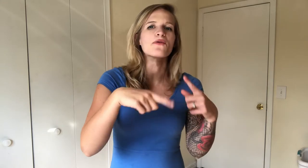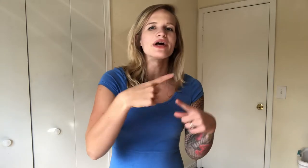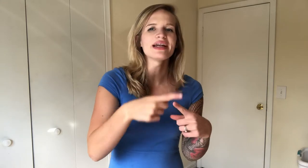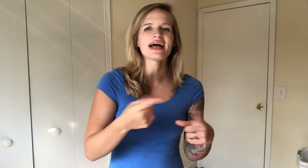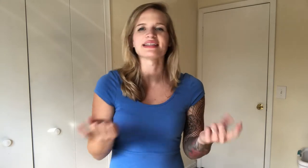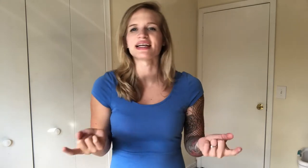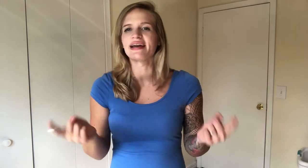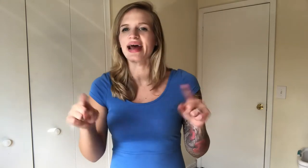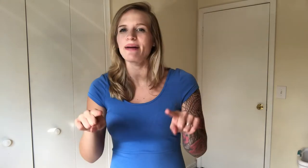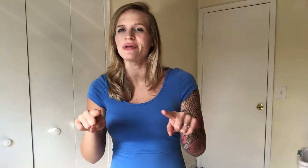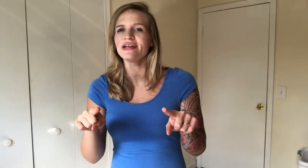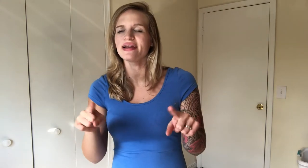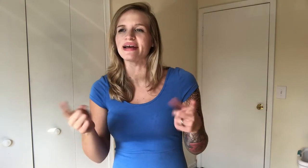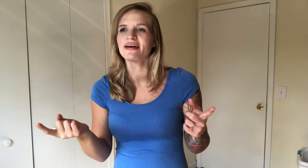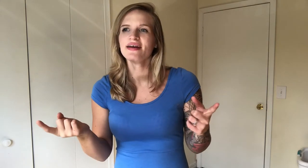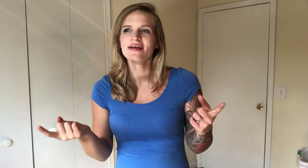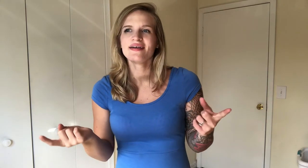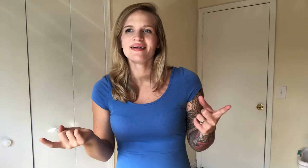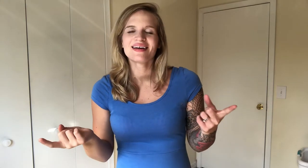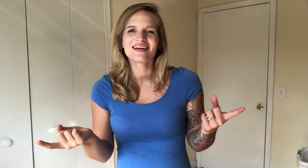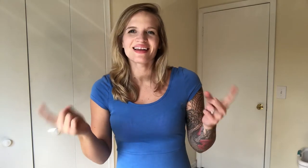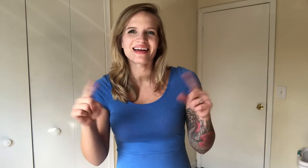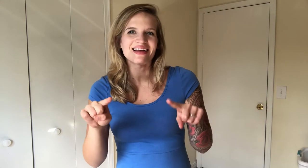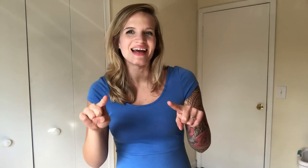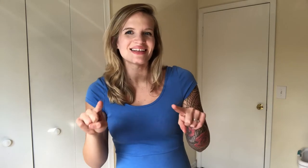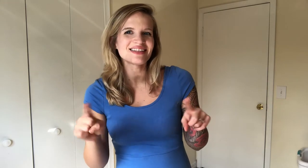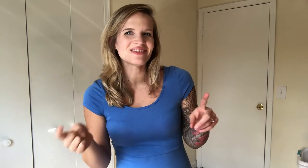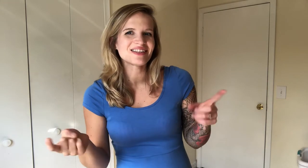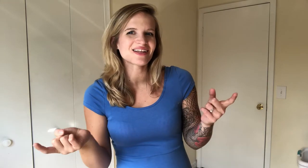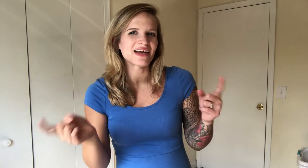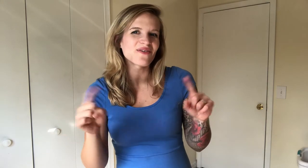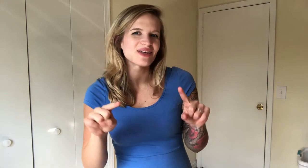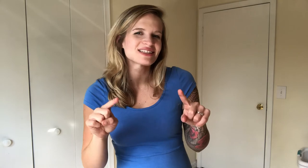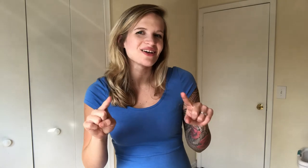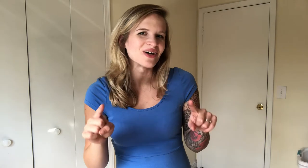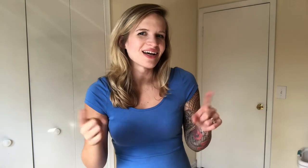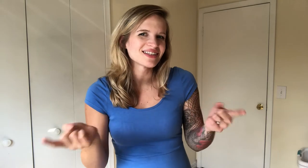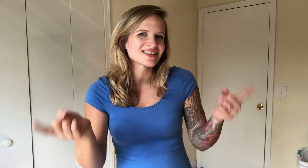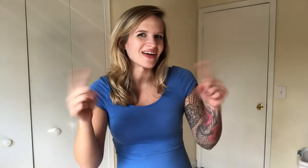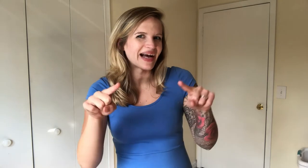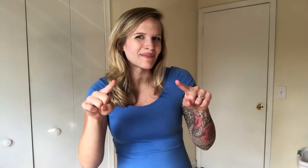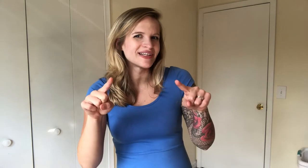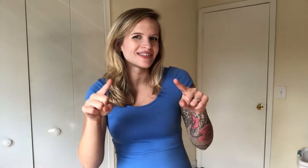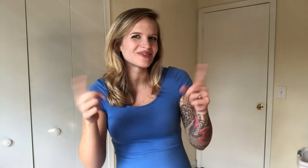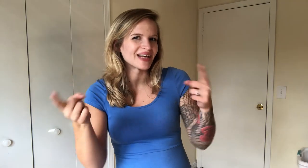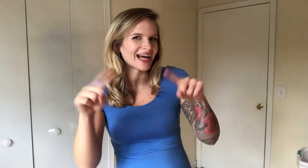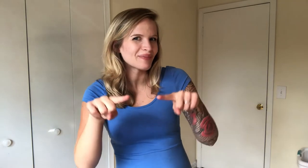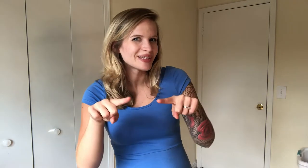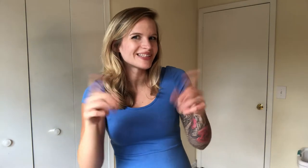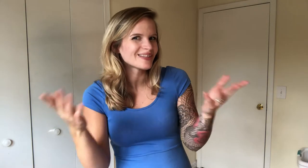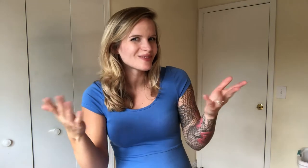when. I signed happen. Like. Like an activity or like what's going on. So happened. What happened. You know.